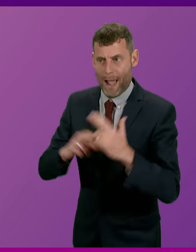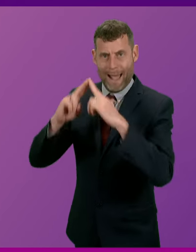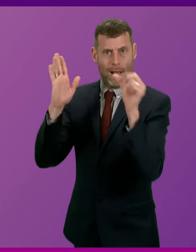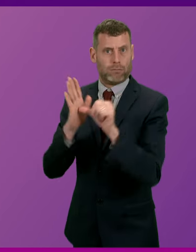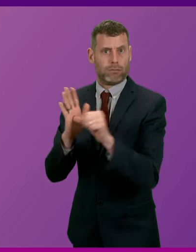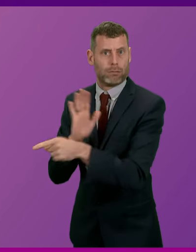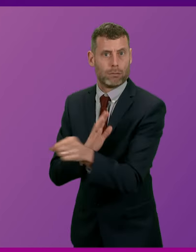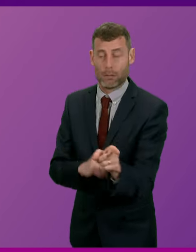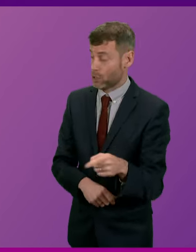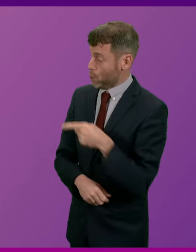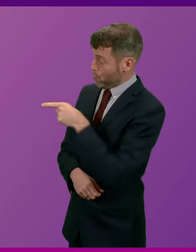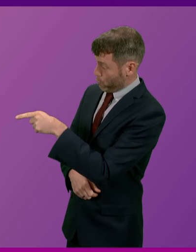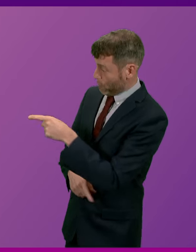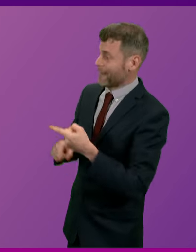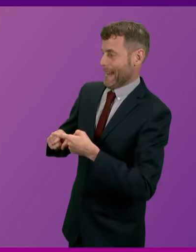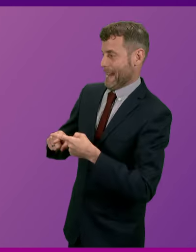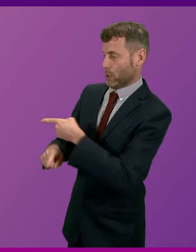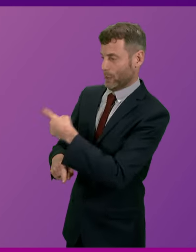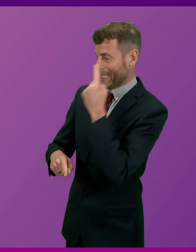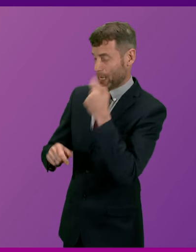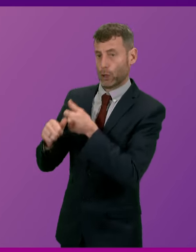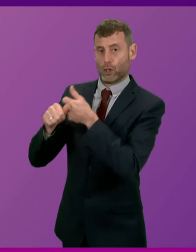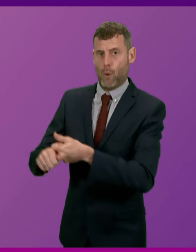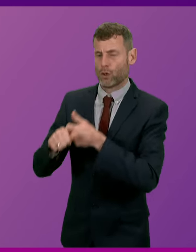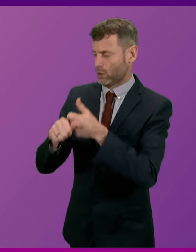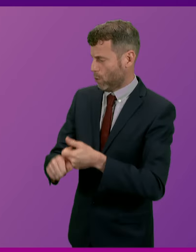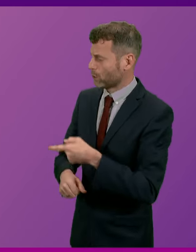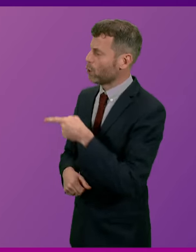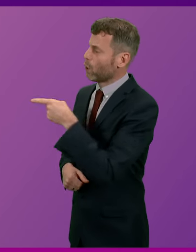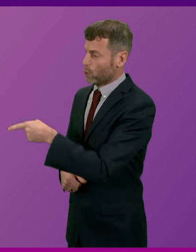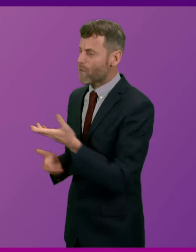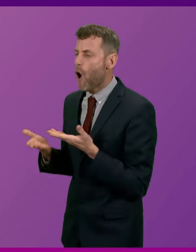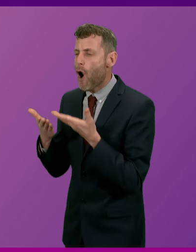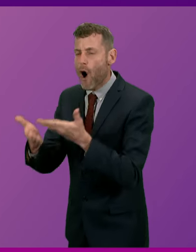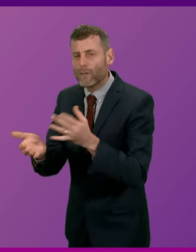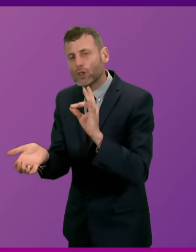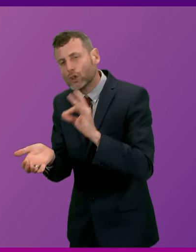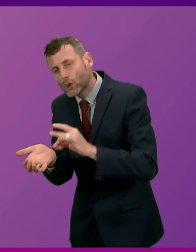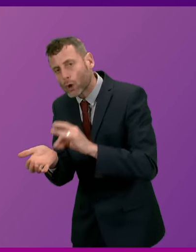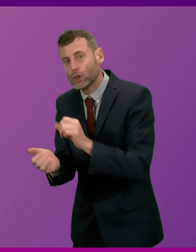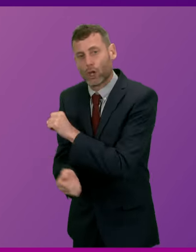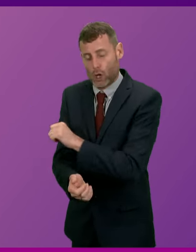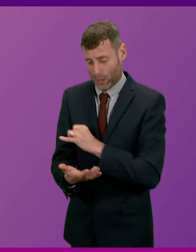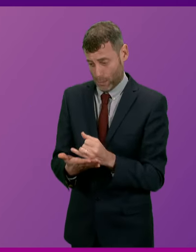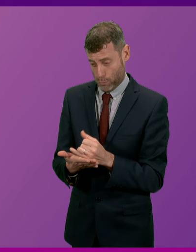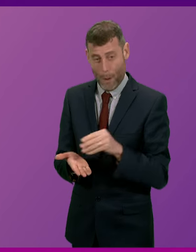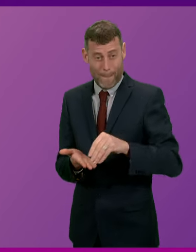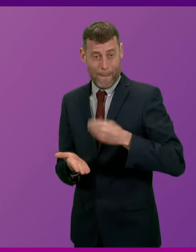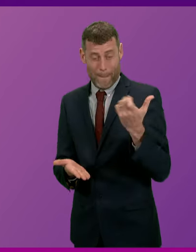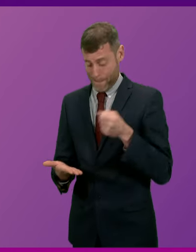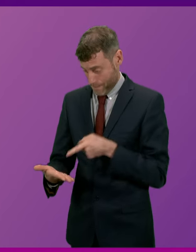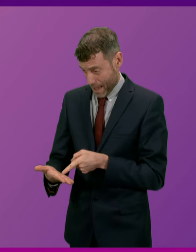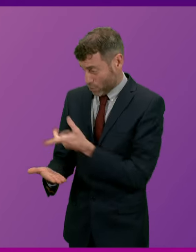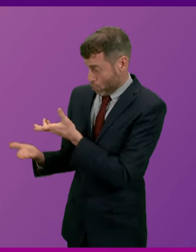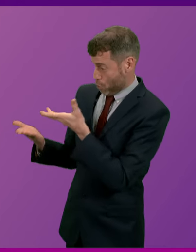colleagues in England to give an insulting offer to doctors and nurses who've been left with no option but to go on